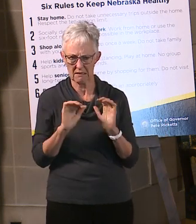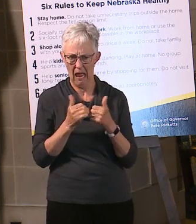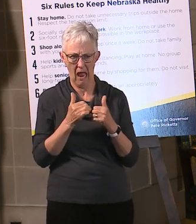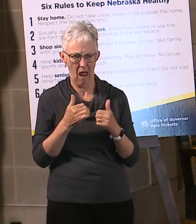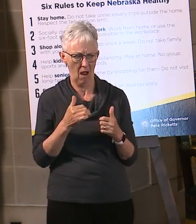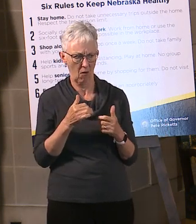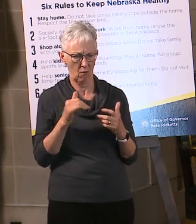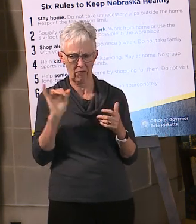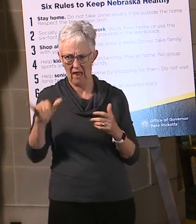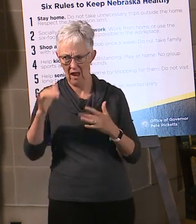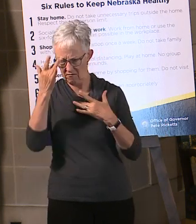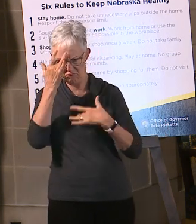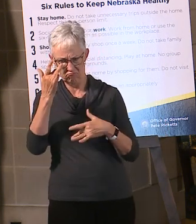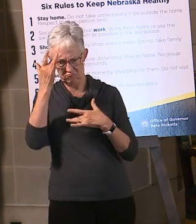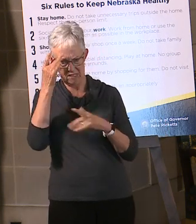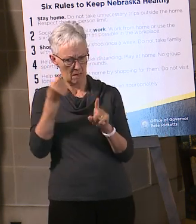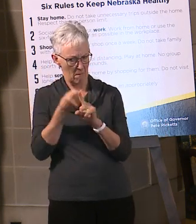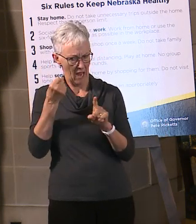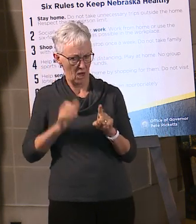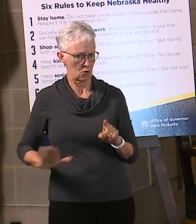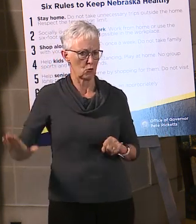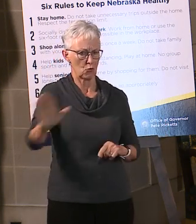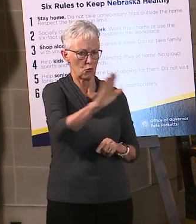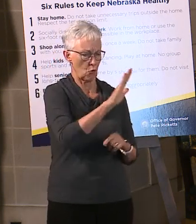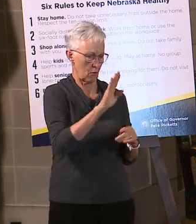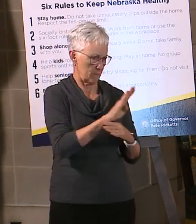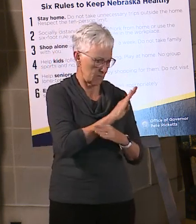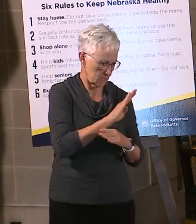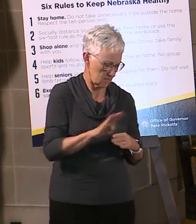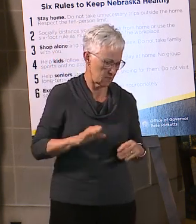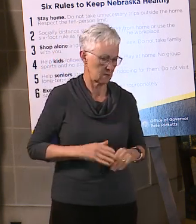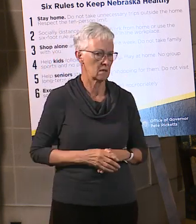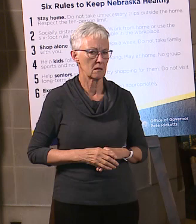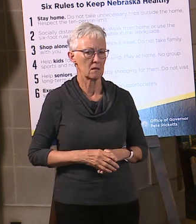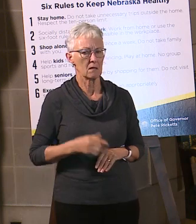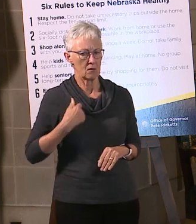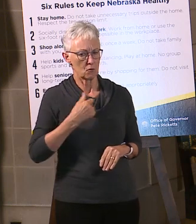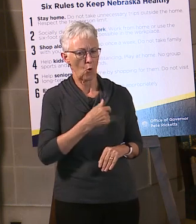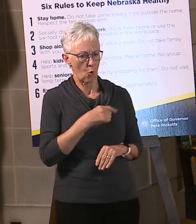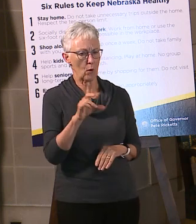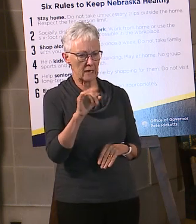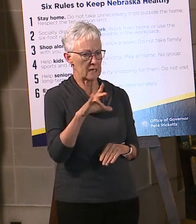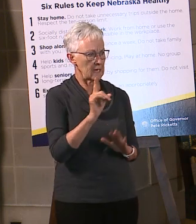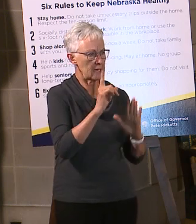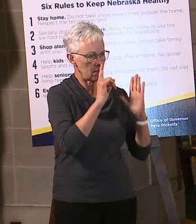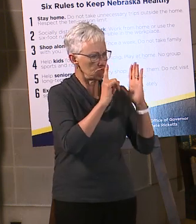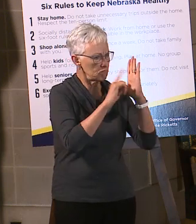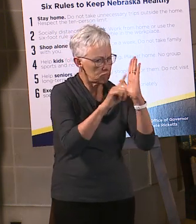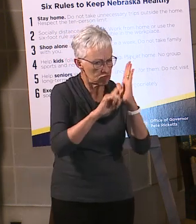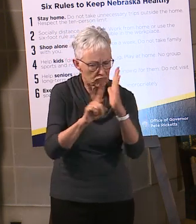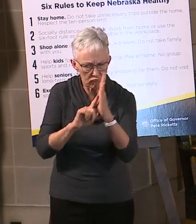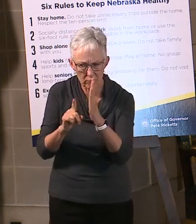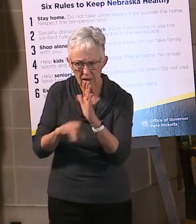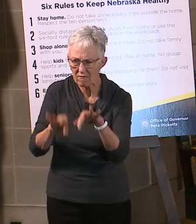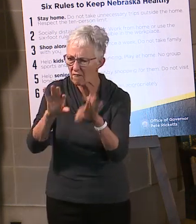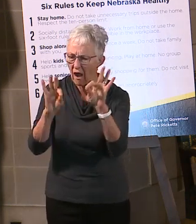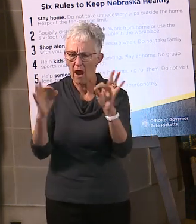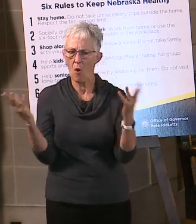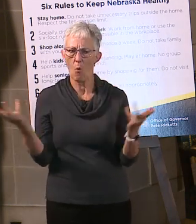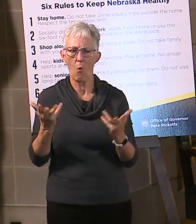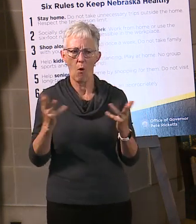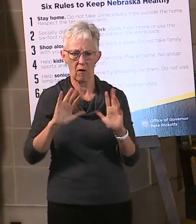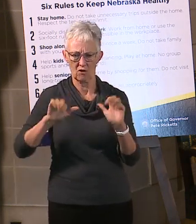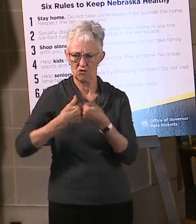off on April 15, is allowing us to explore the range of challenges that COVID